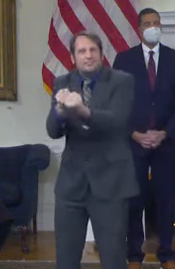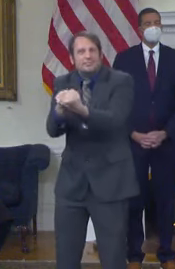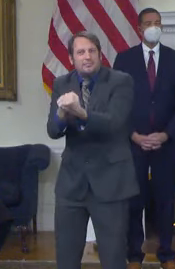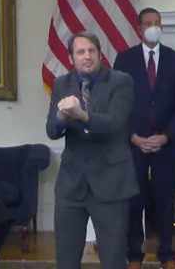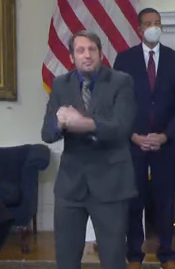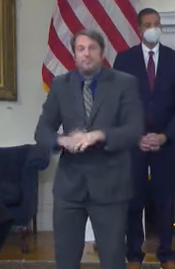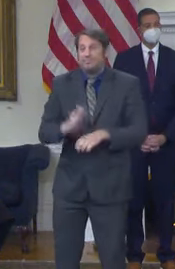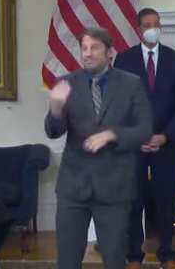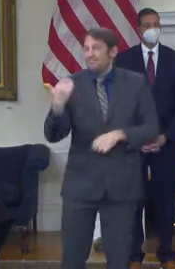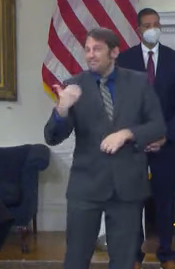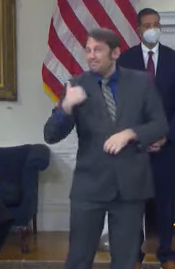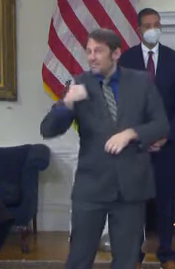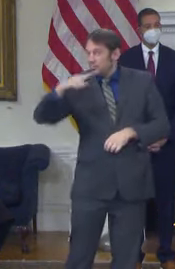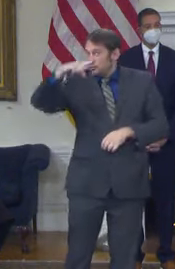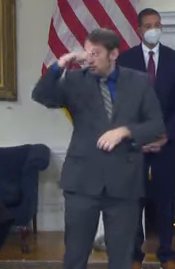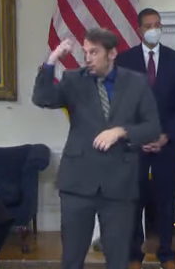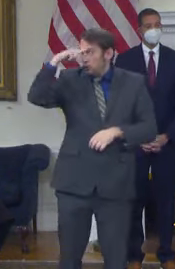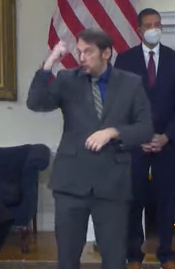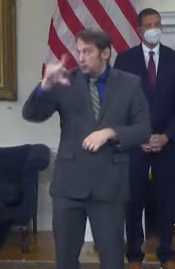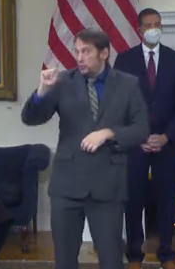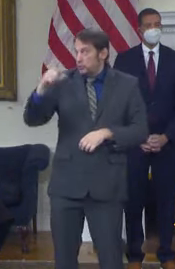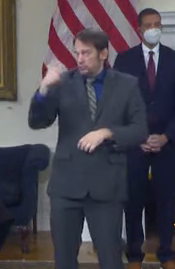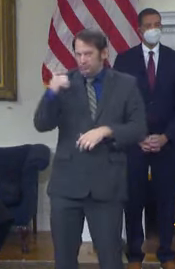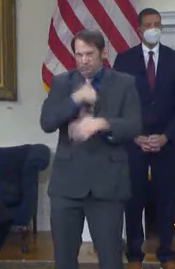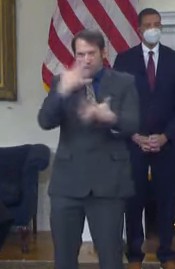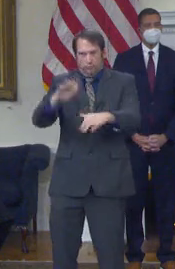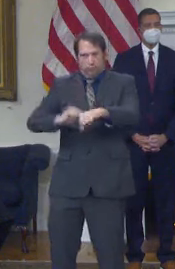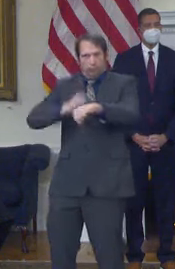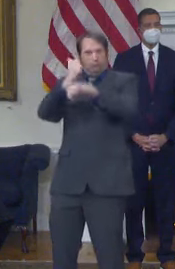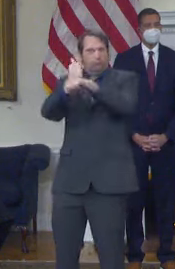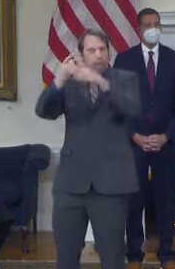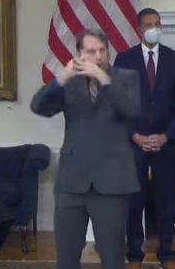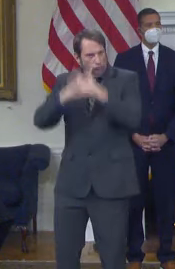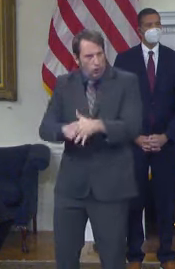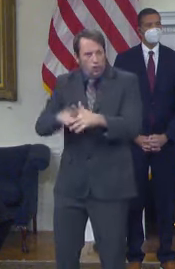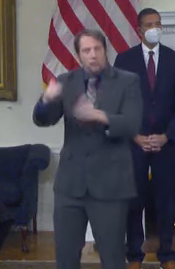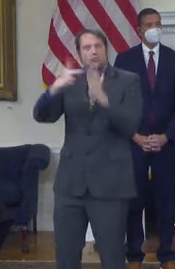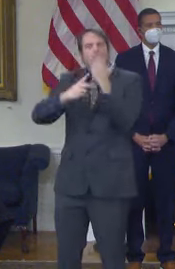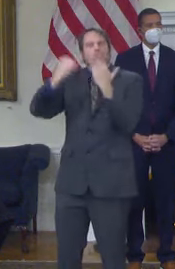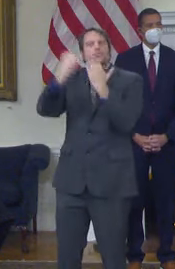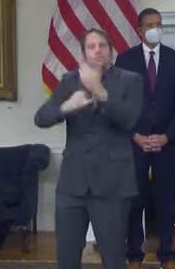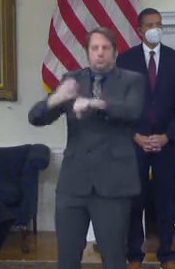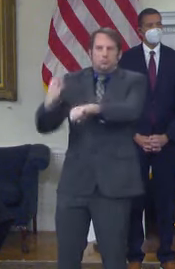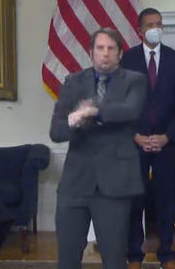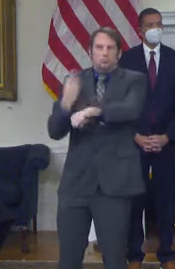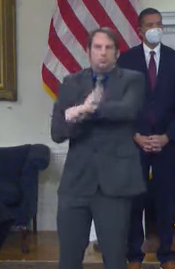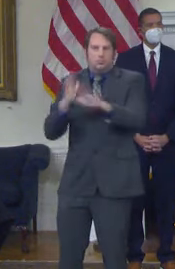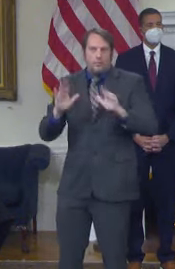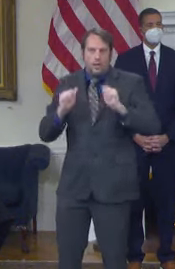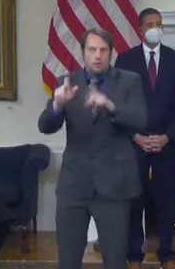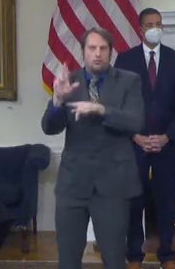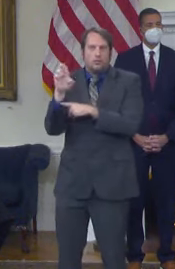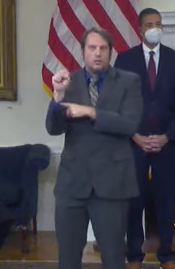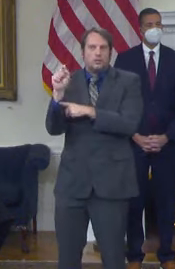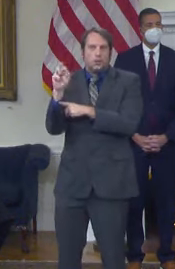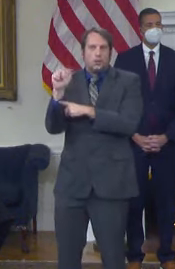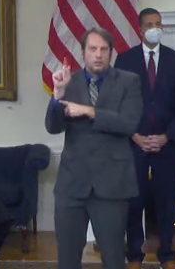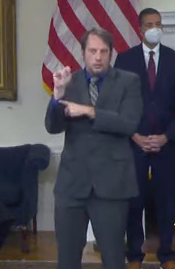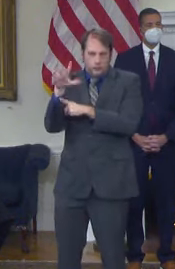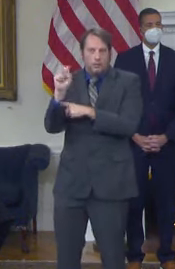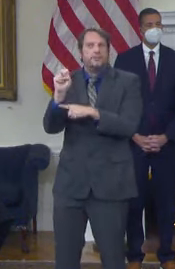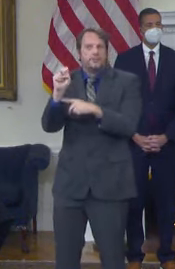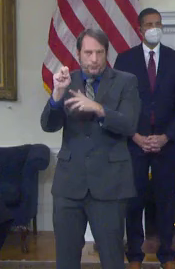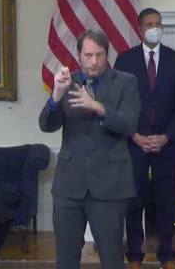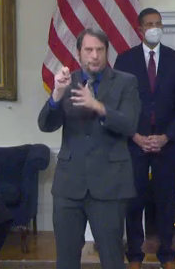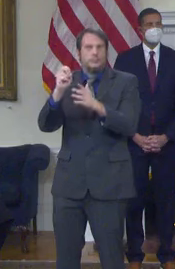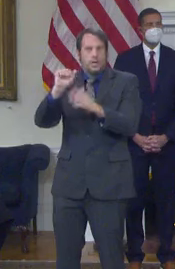million initiative to help incentivize new business growth in order to create more jobs on main streets and